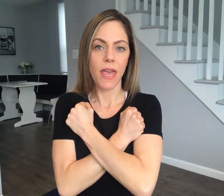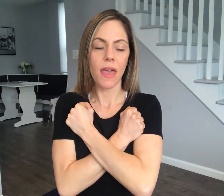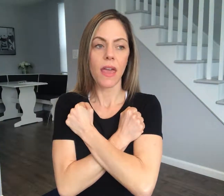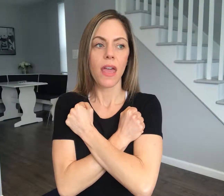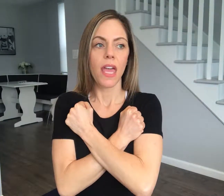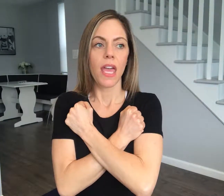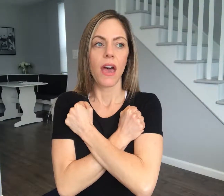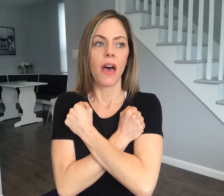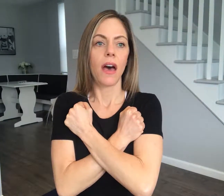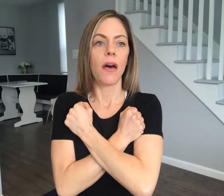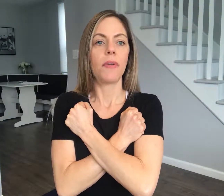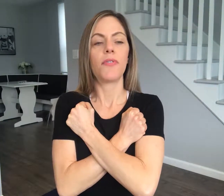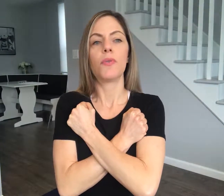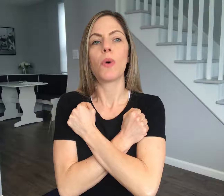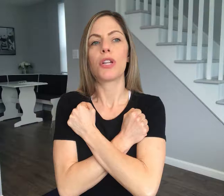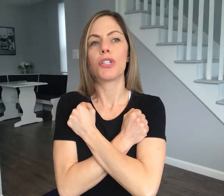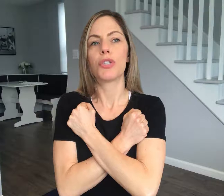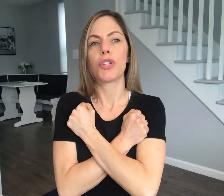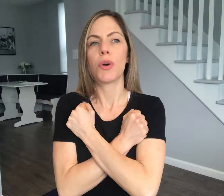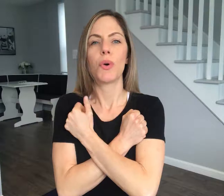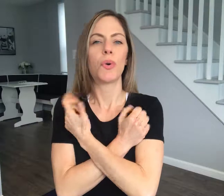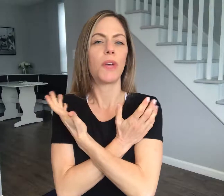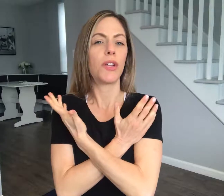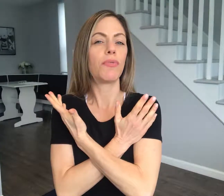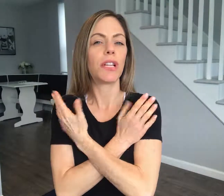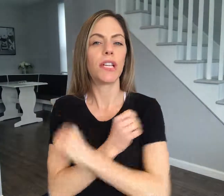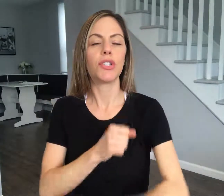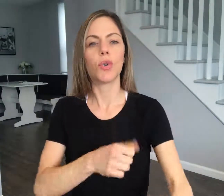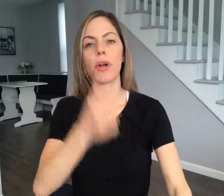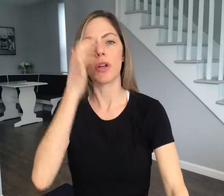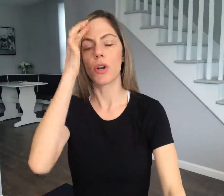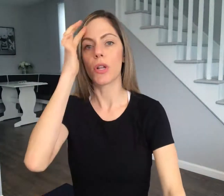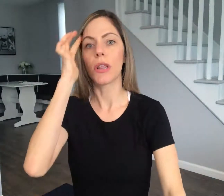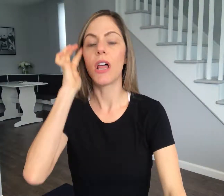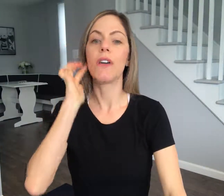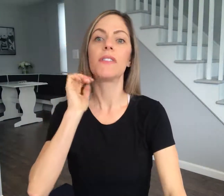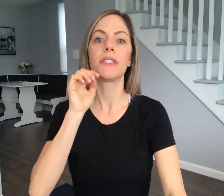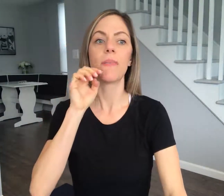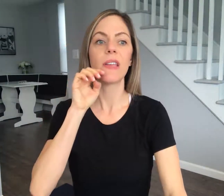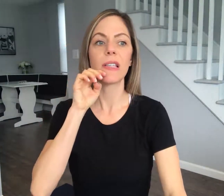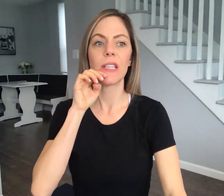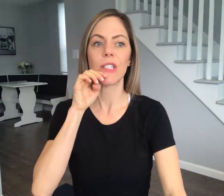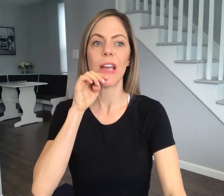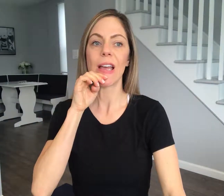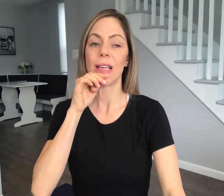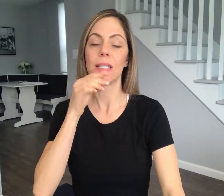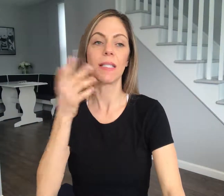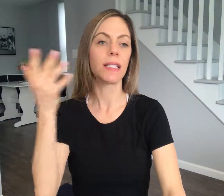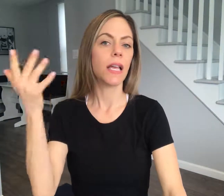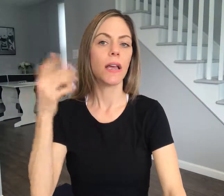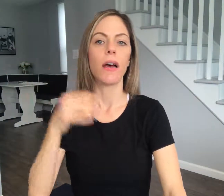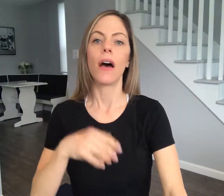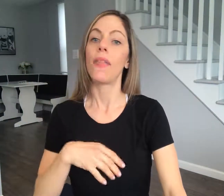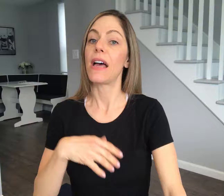if you wanted to show that you really enjoyed or loved something such as that